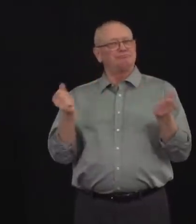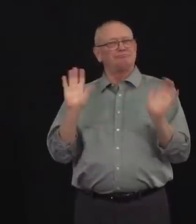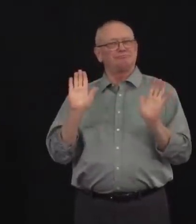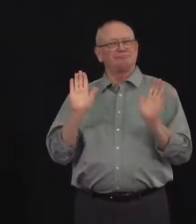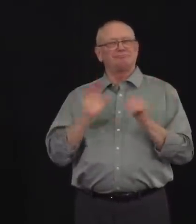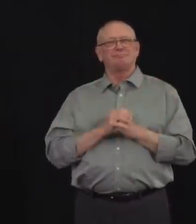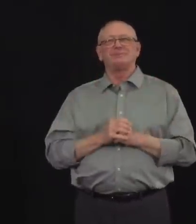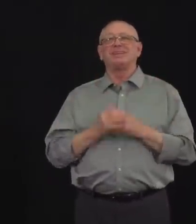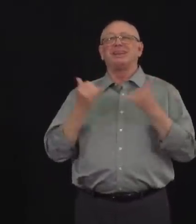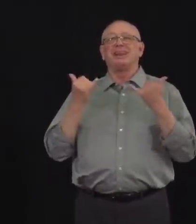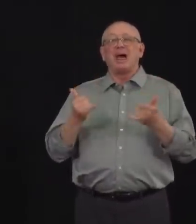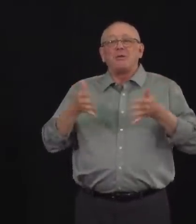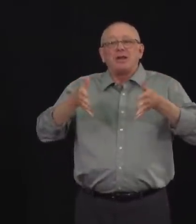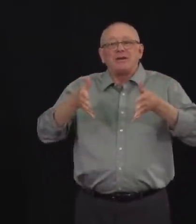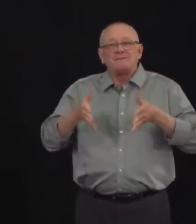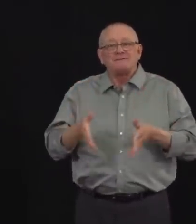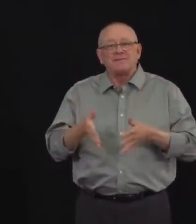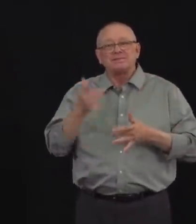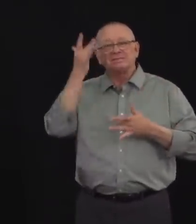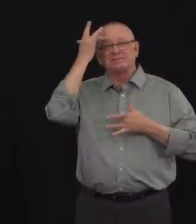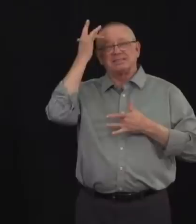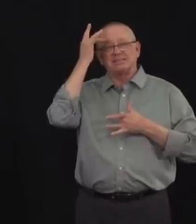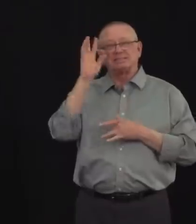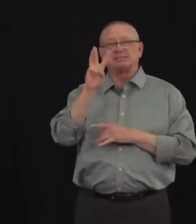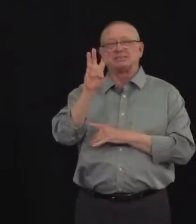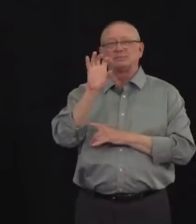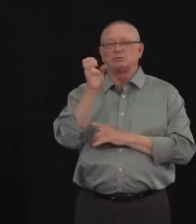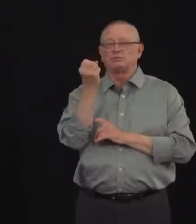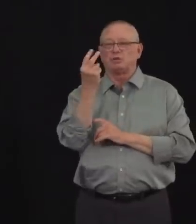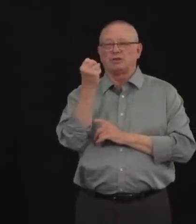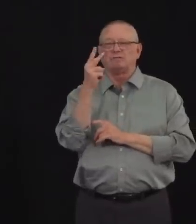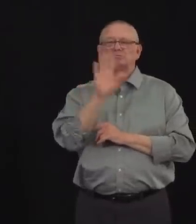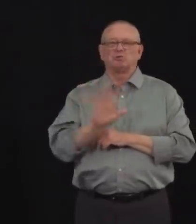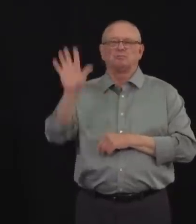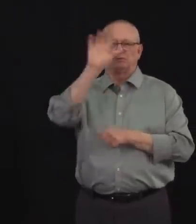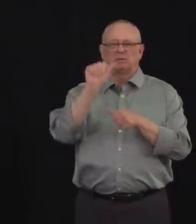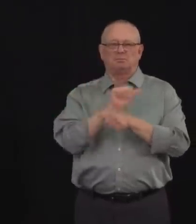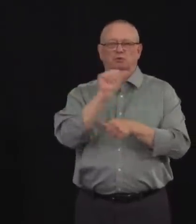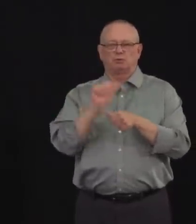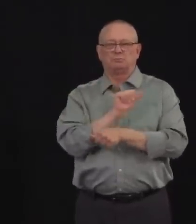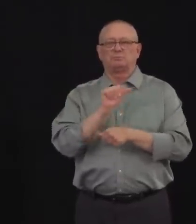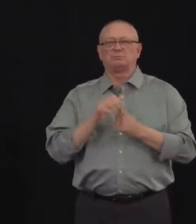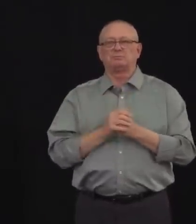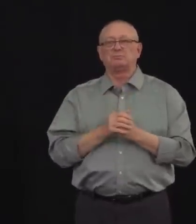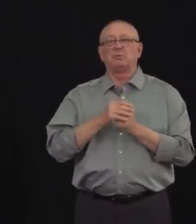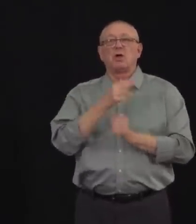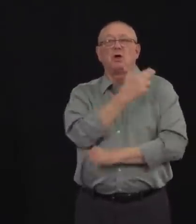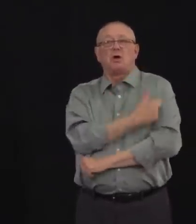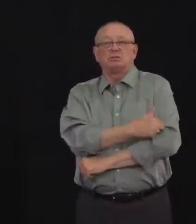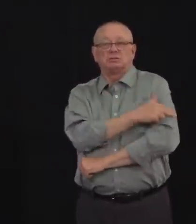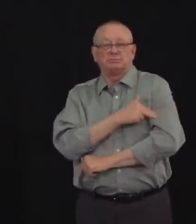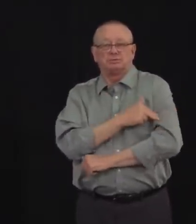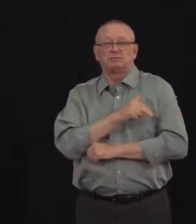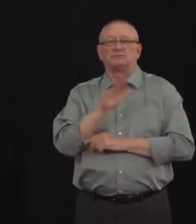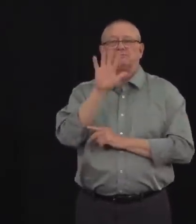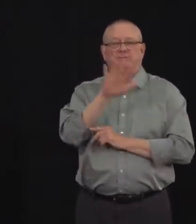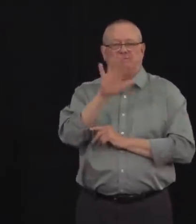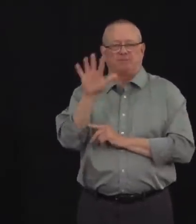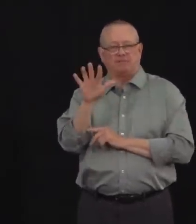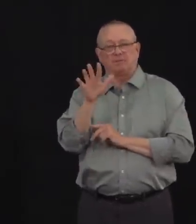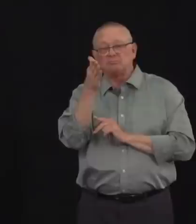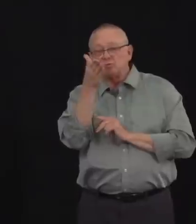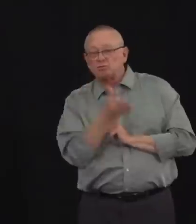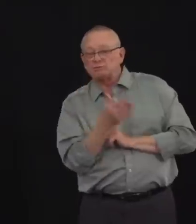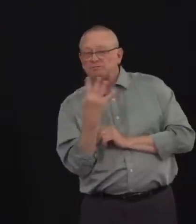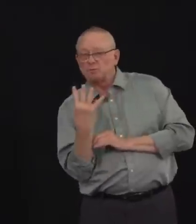612 active cases in the province. Currently, 55 people are hospitalized with COVID-19, with